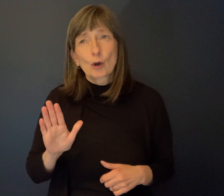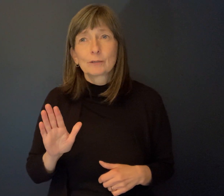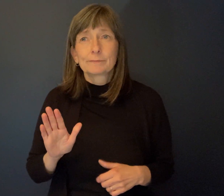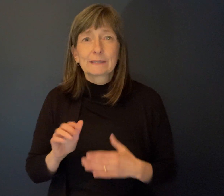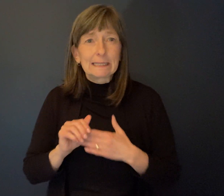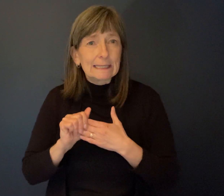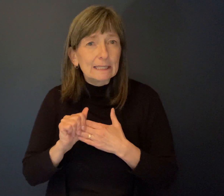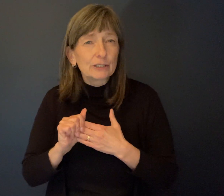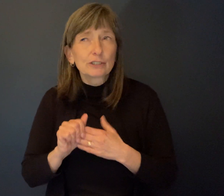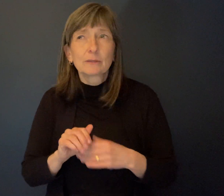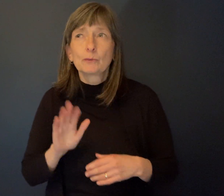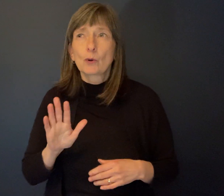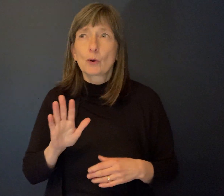most fulfilling for you?